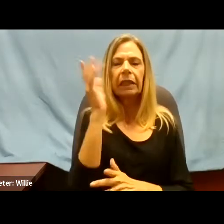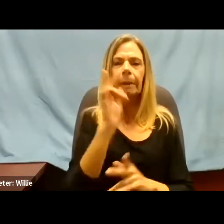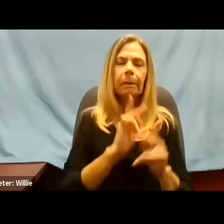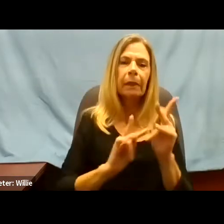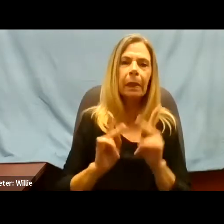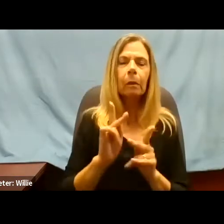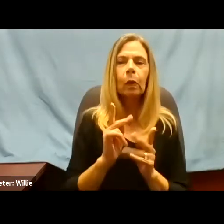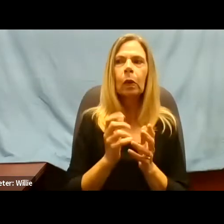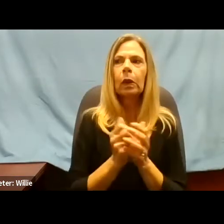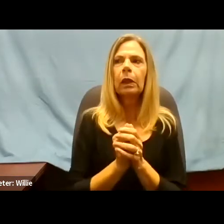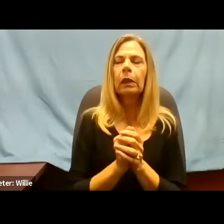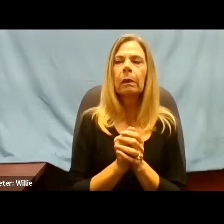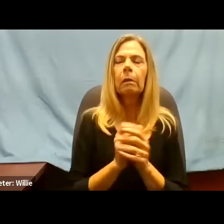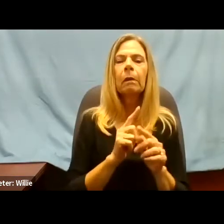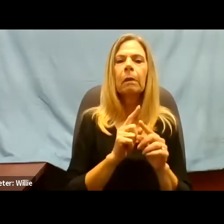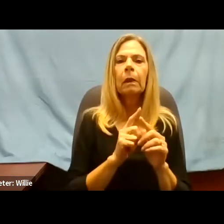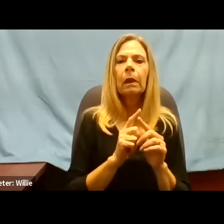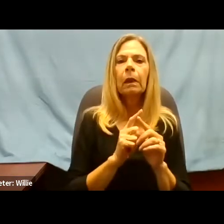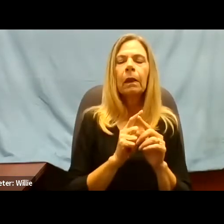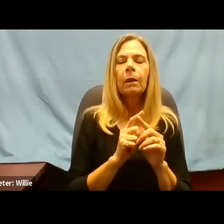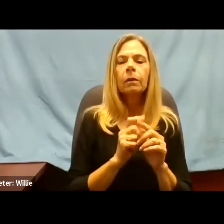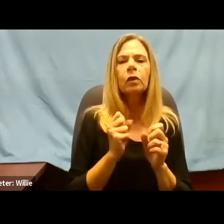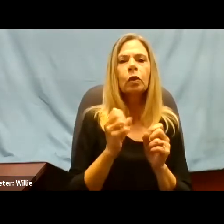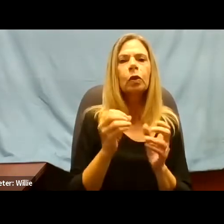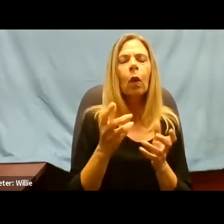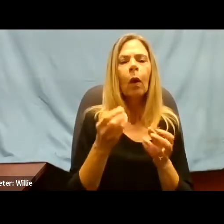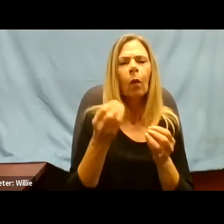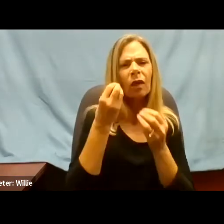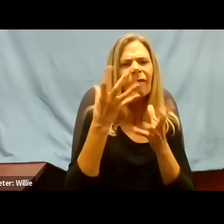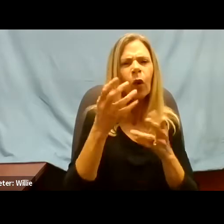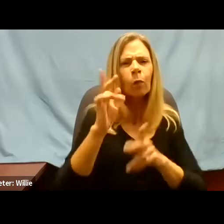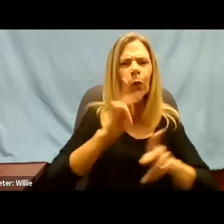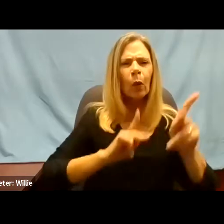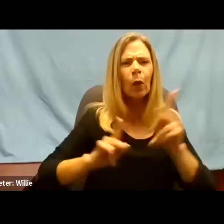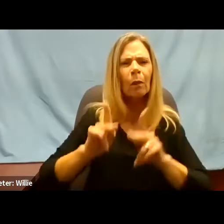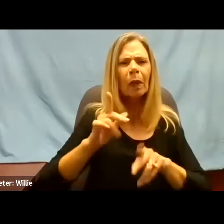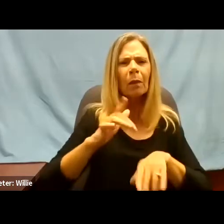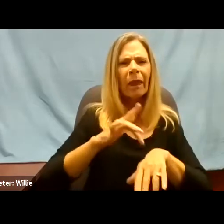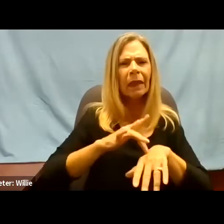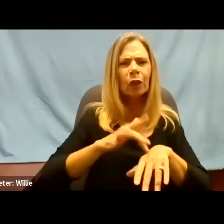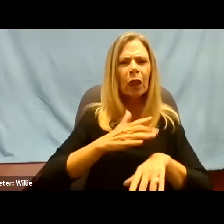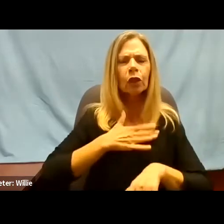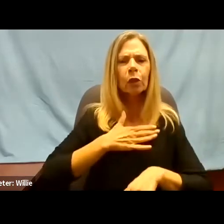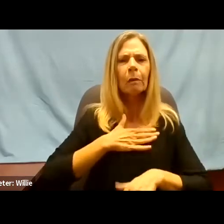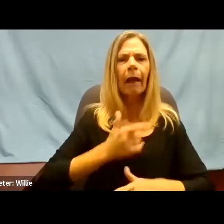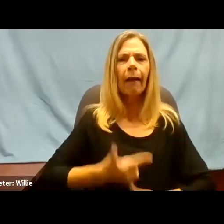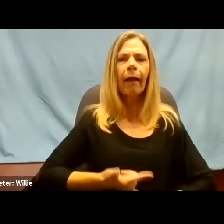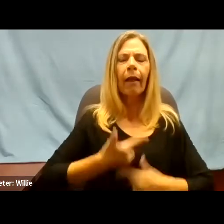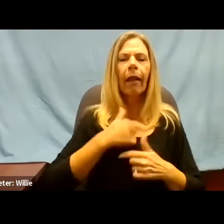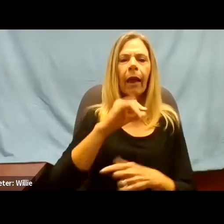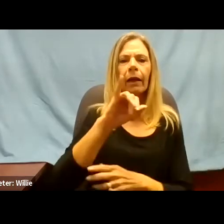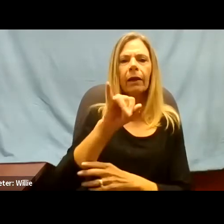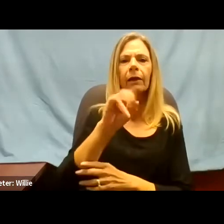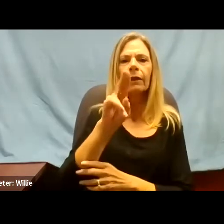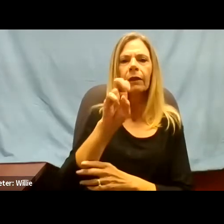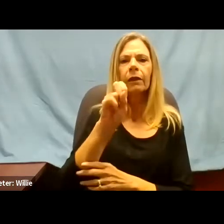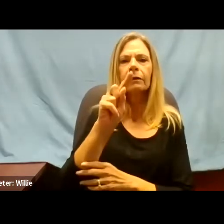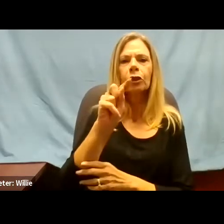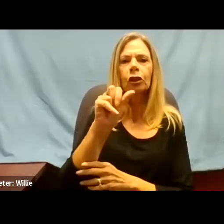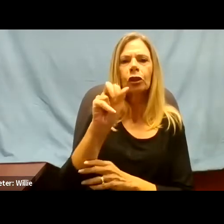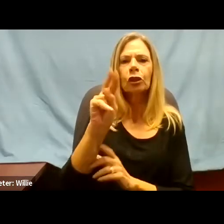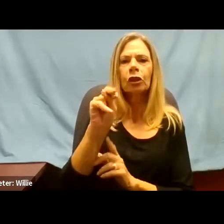my life, if you will. Well, of course, Justin Dart, you know about Justin. A